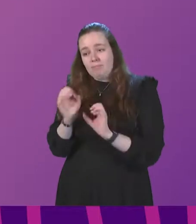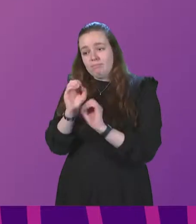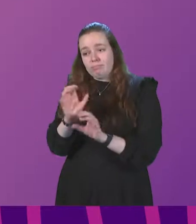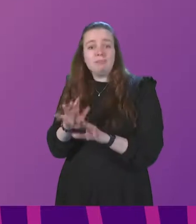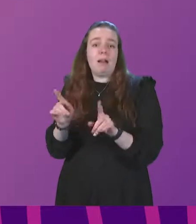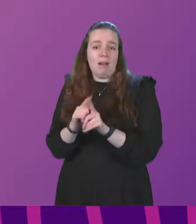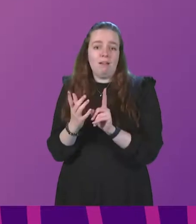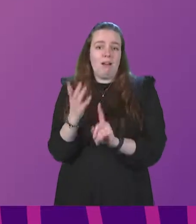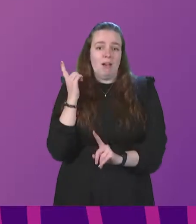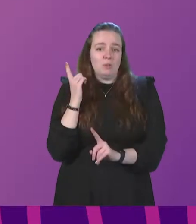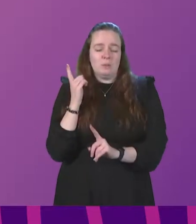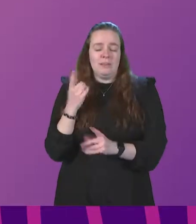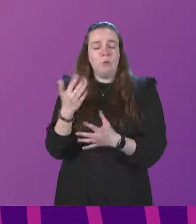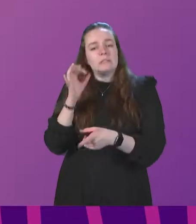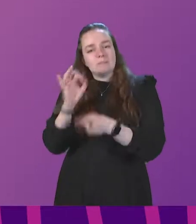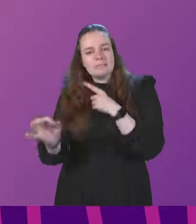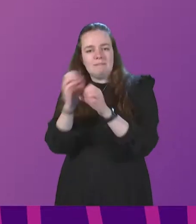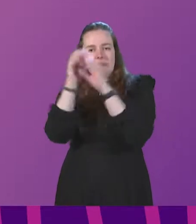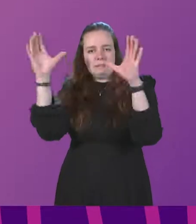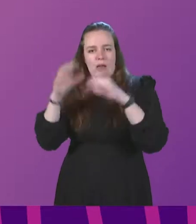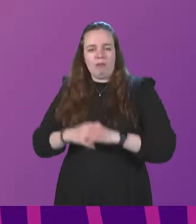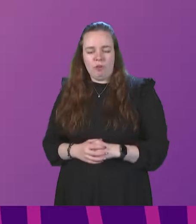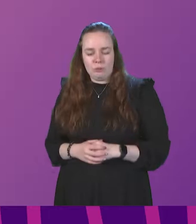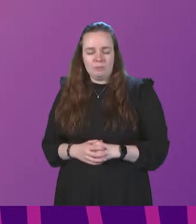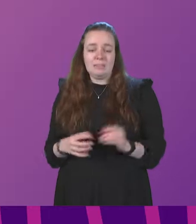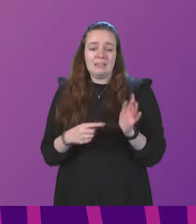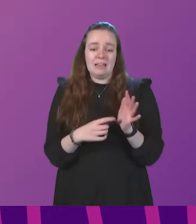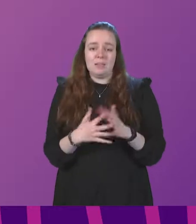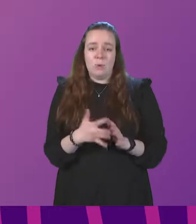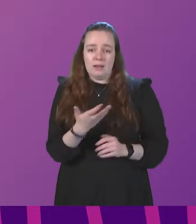were as a specific scenario. Tess White.